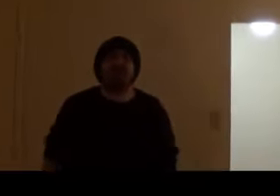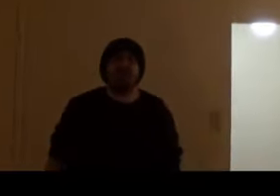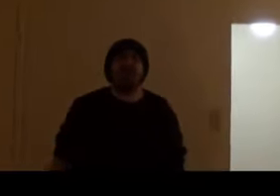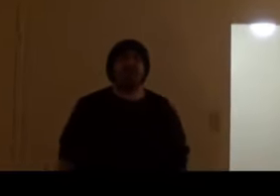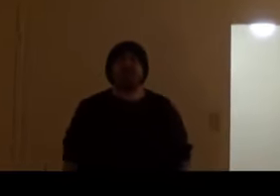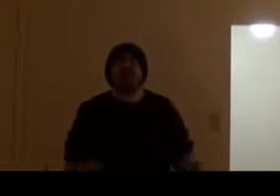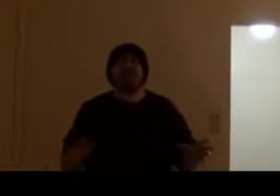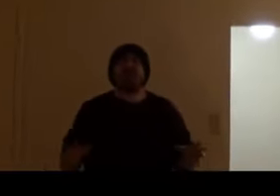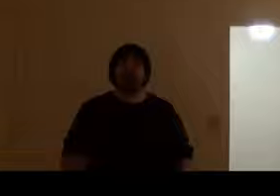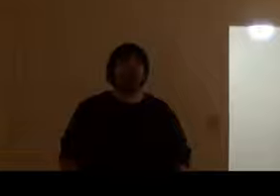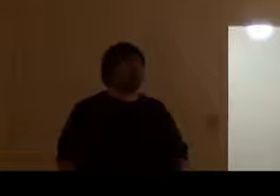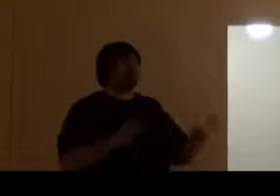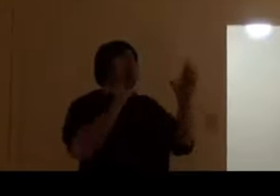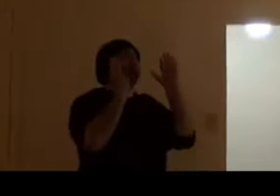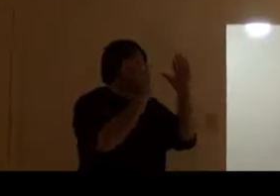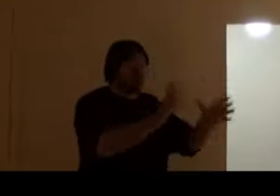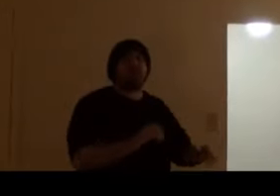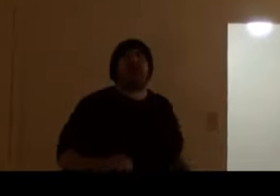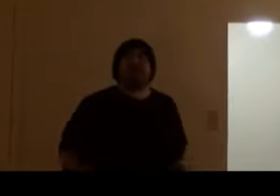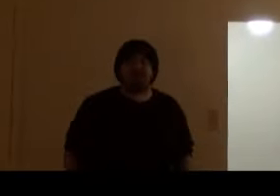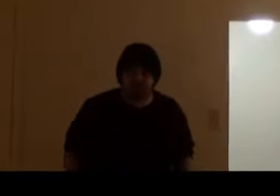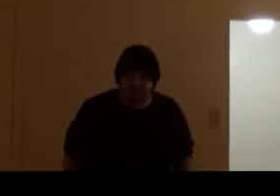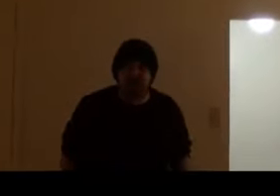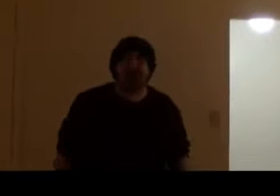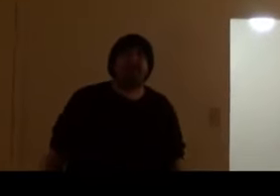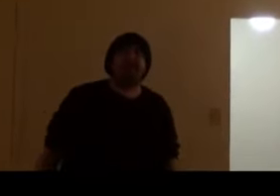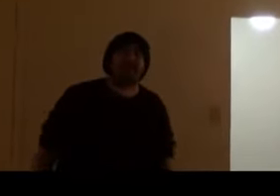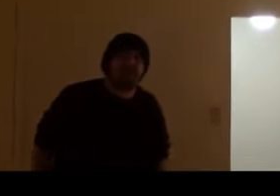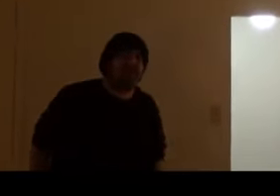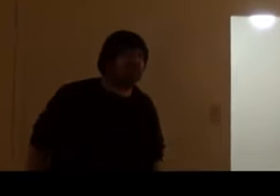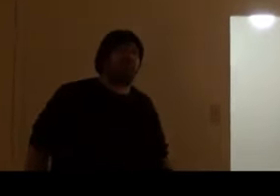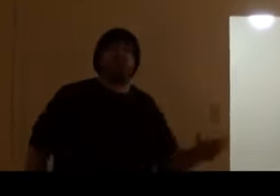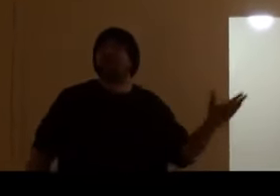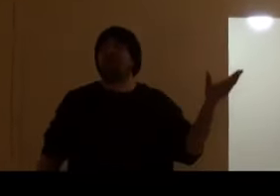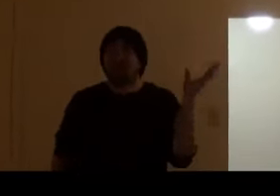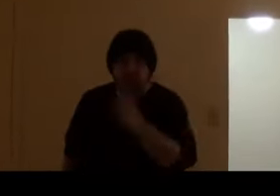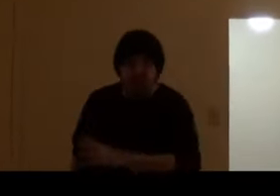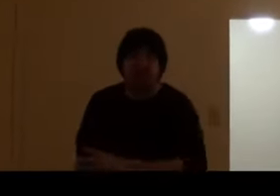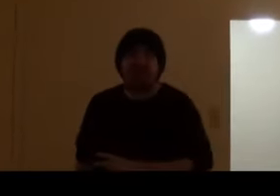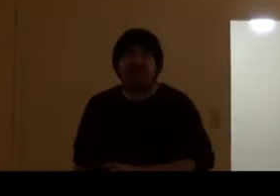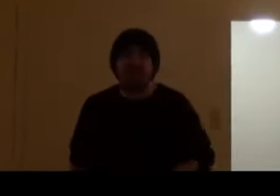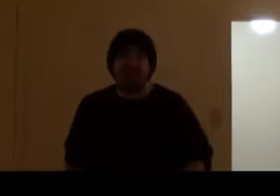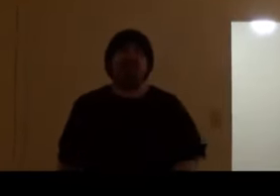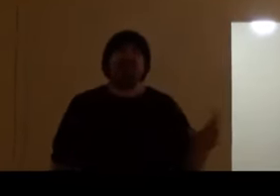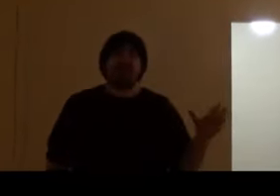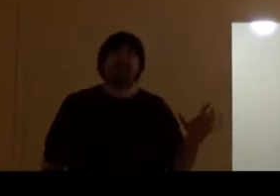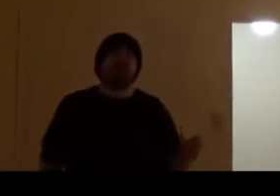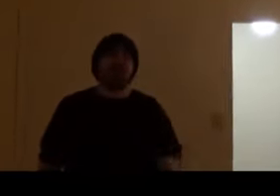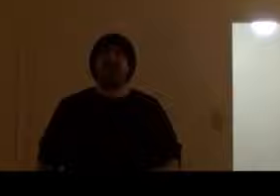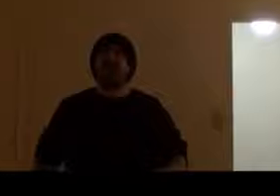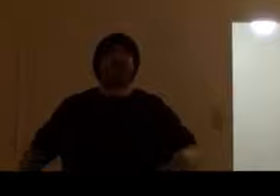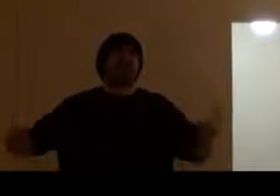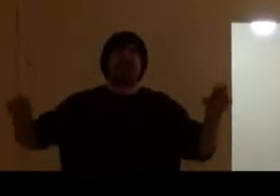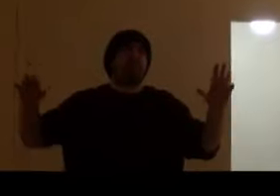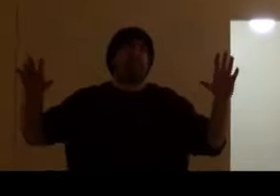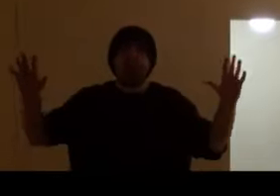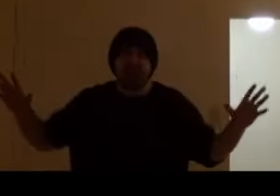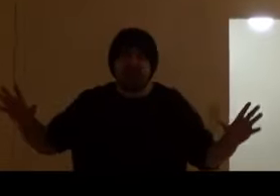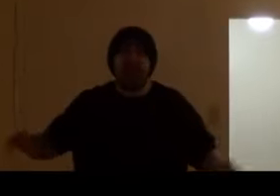But that's supposed to be Ryback's shit. He's supposed to feud with them. He should be the leader